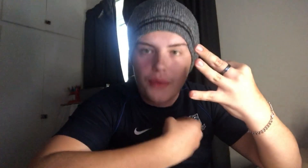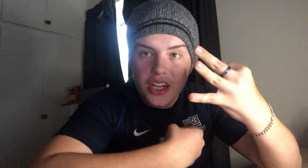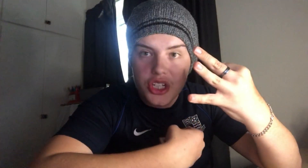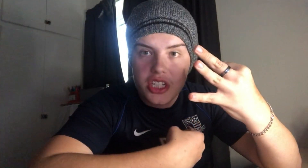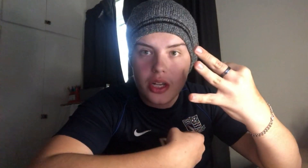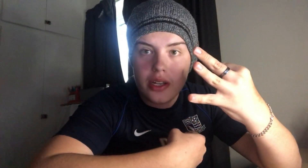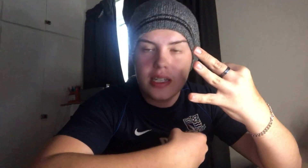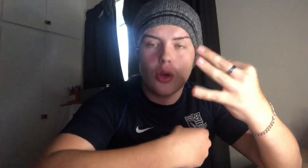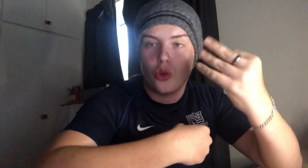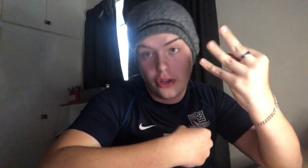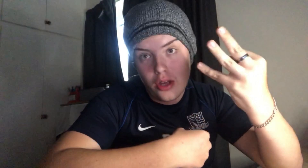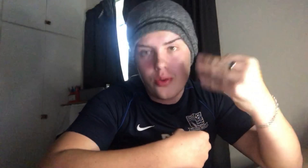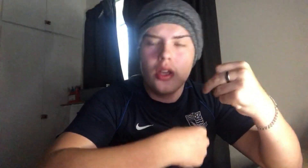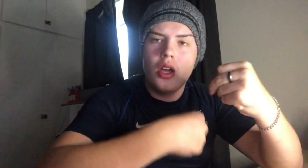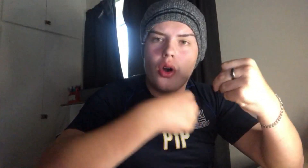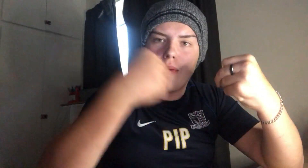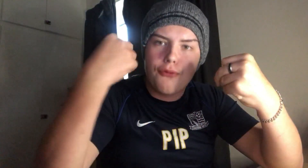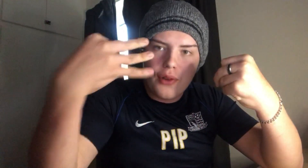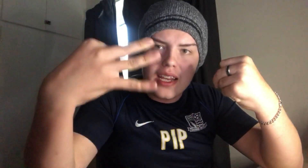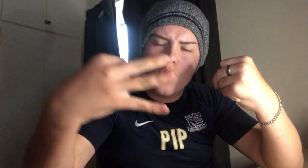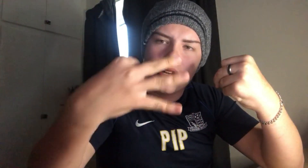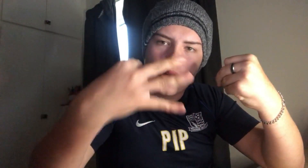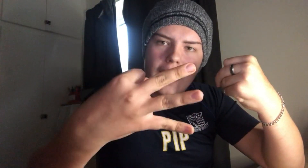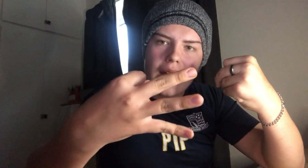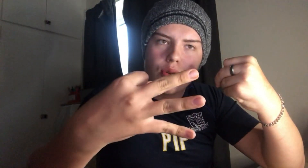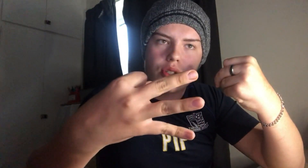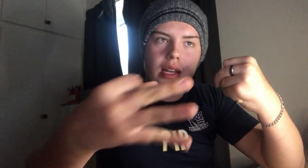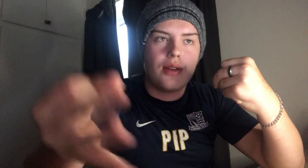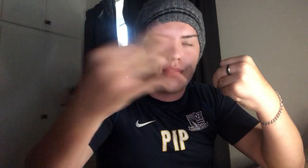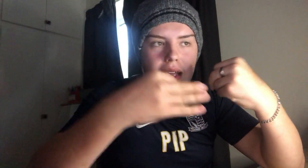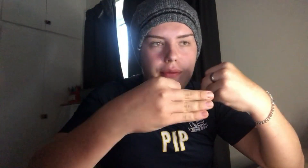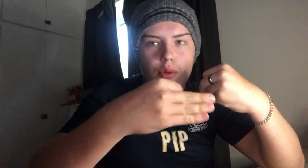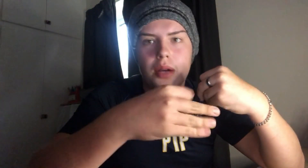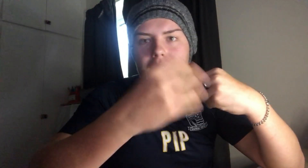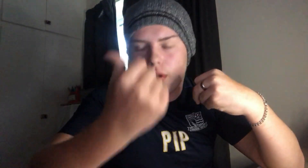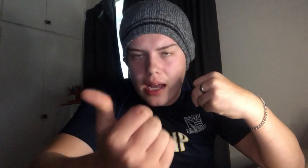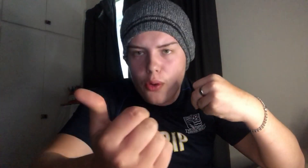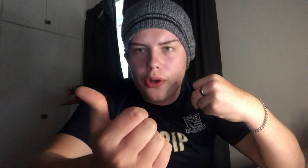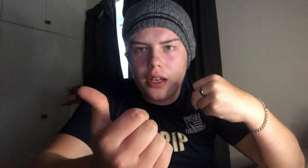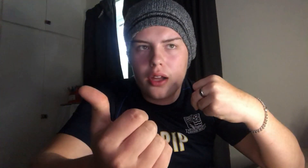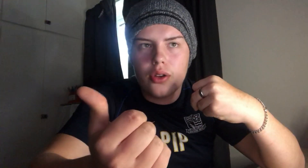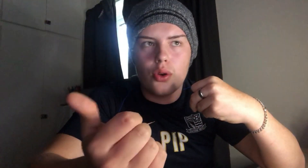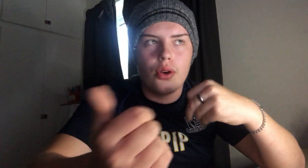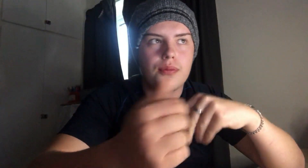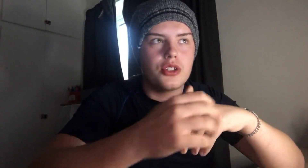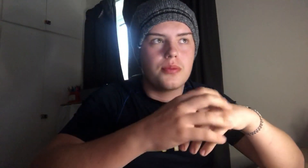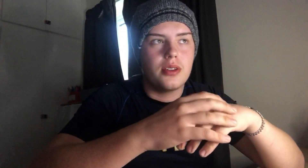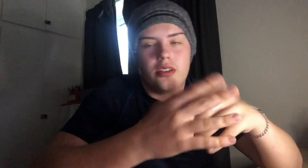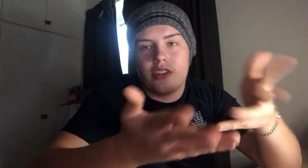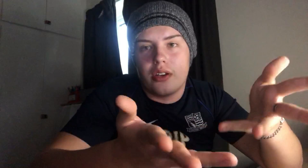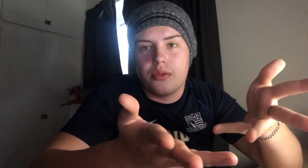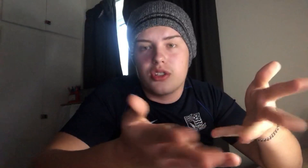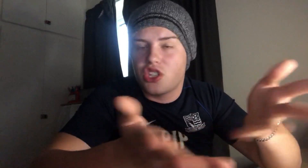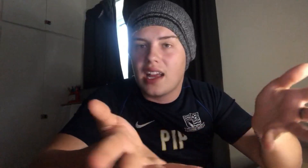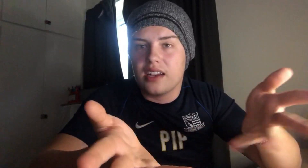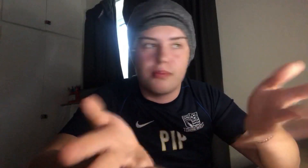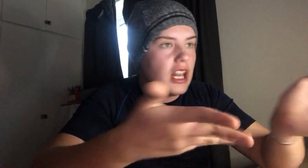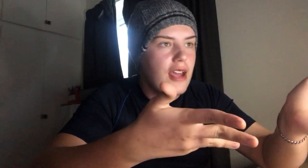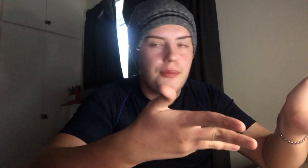or have actually signed, or on loan, and three who are going out, that have left, or might be going out on loan, or have just, you know, sat, left